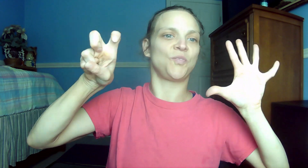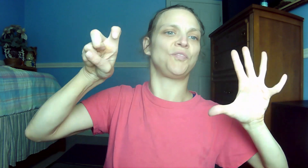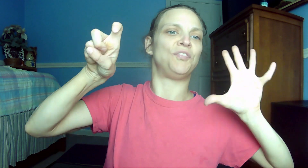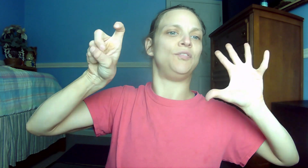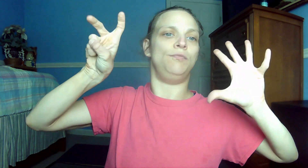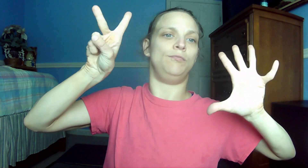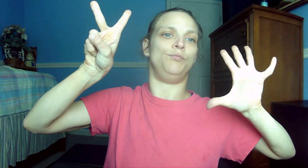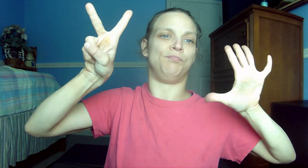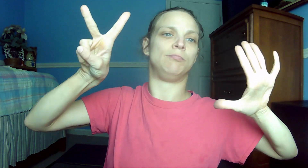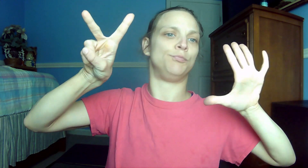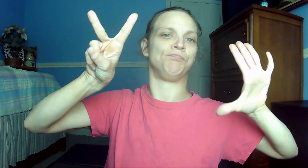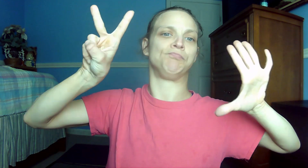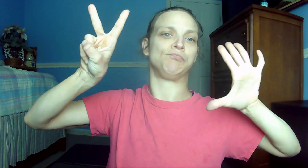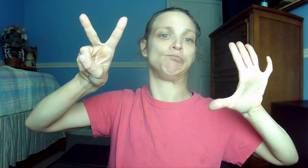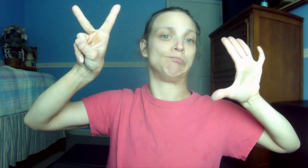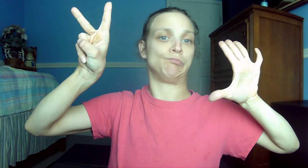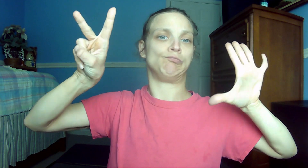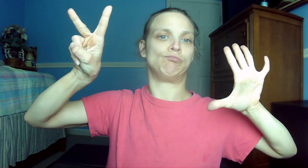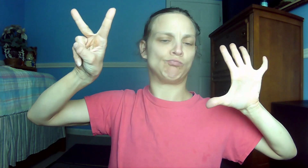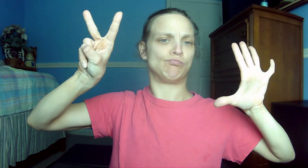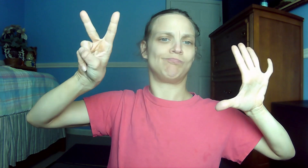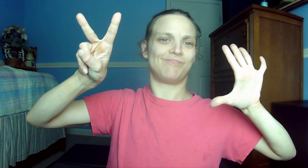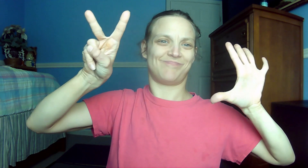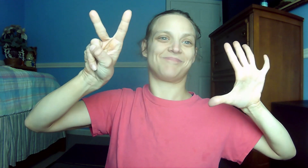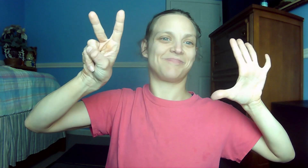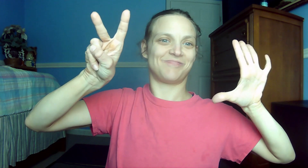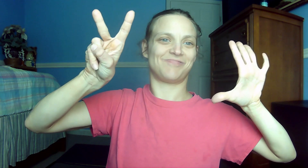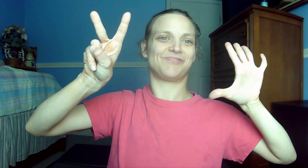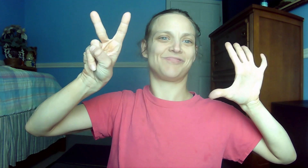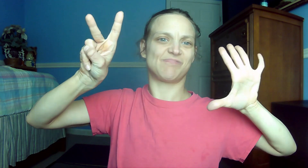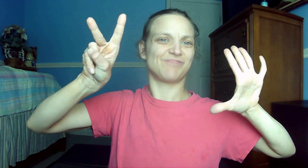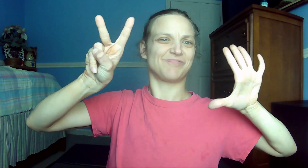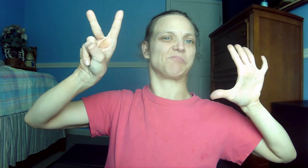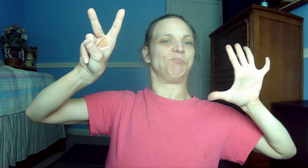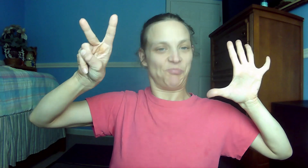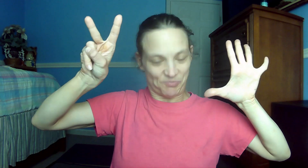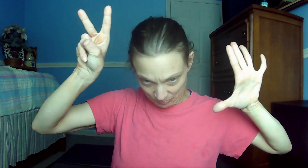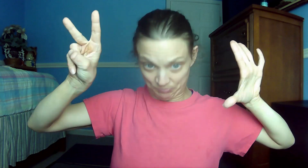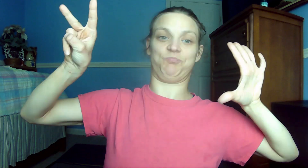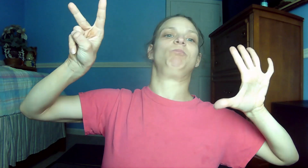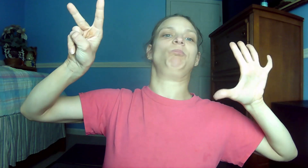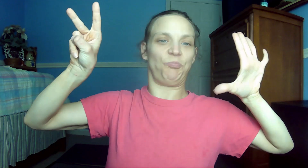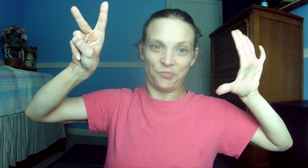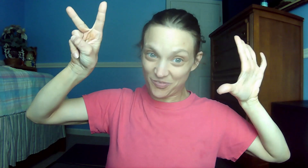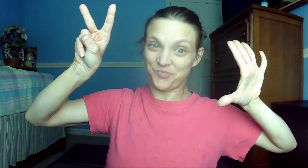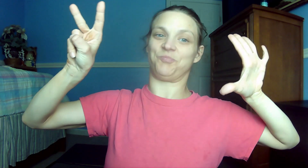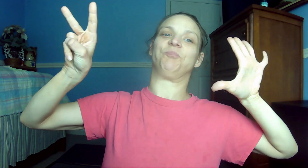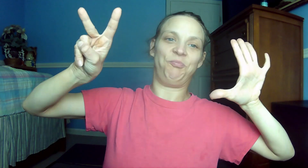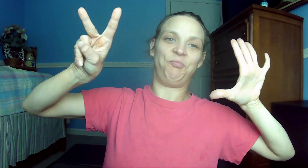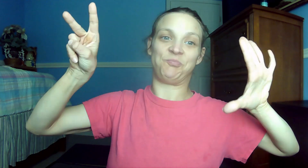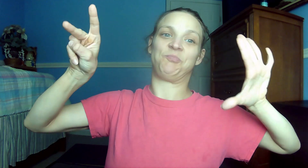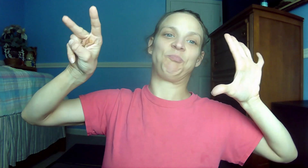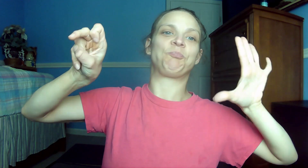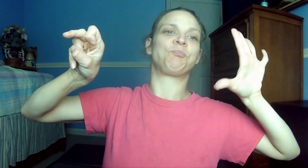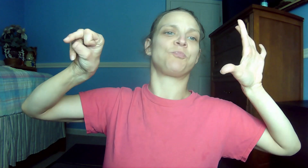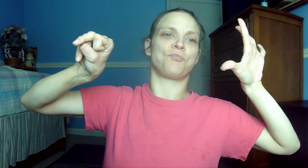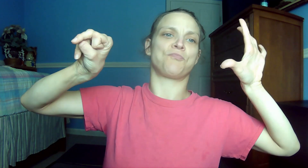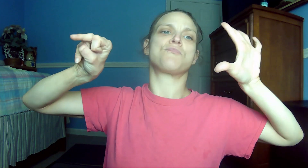93. Philippians 4.13 I can do all things through Christ who strengthens me. 94. John